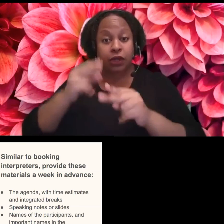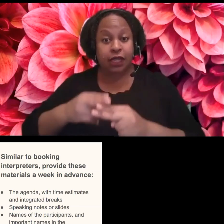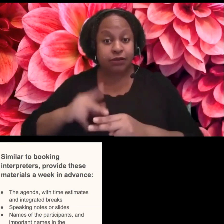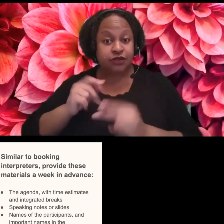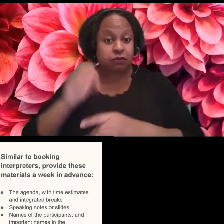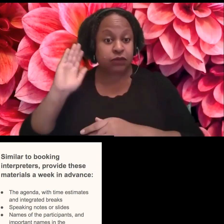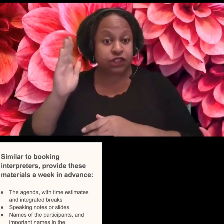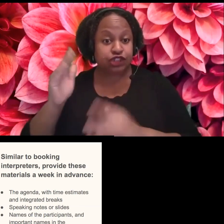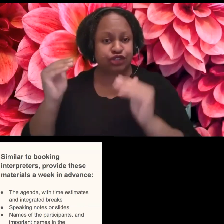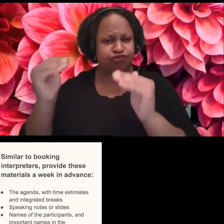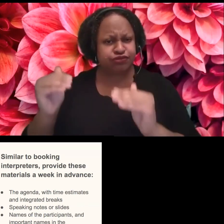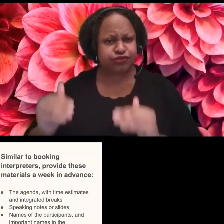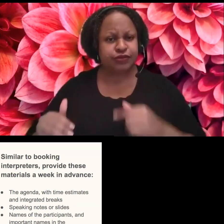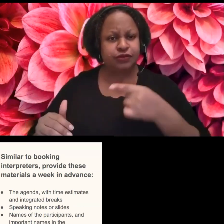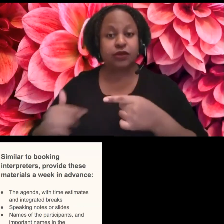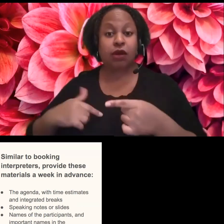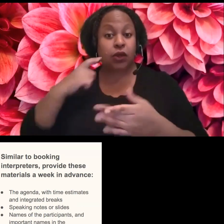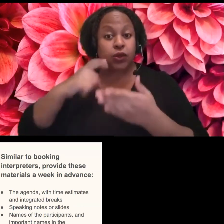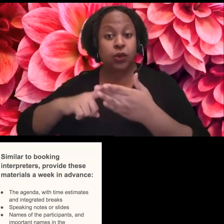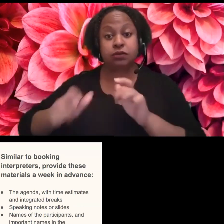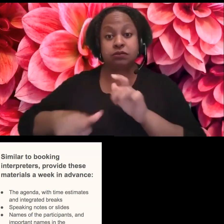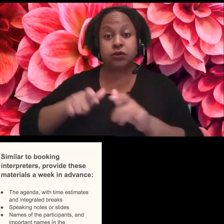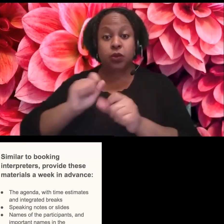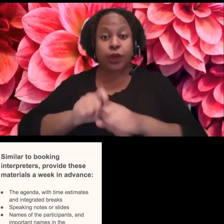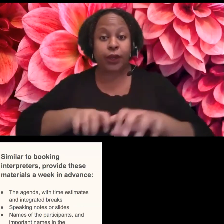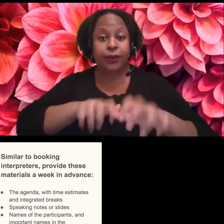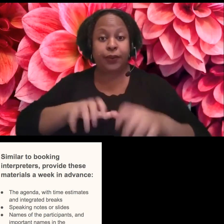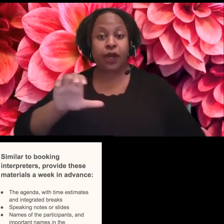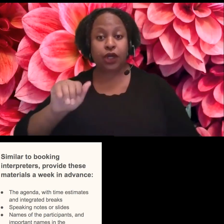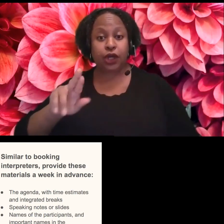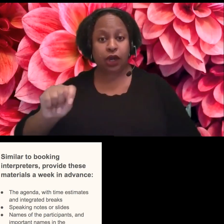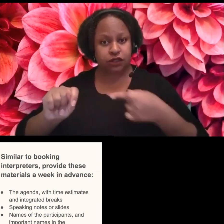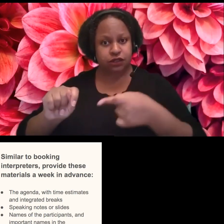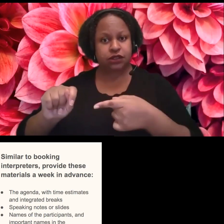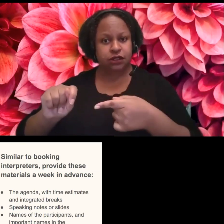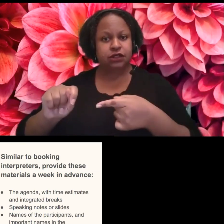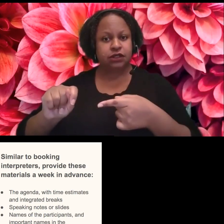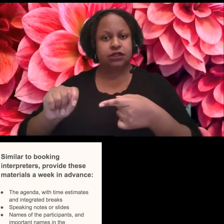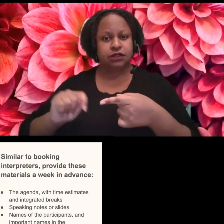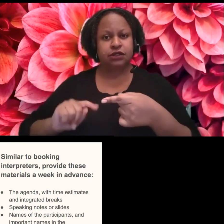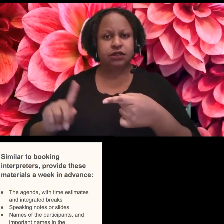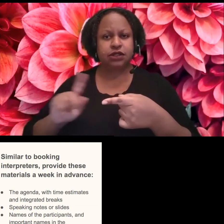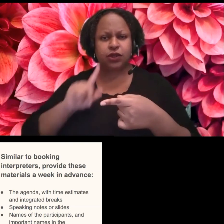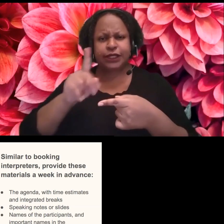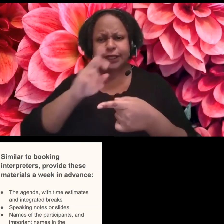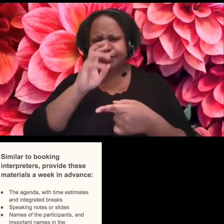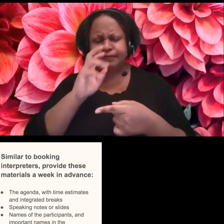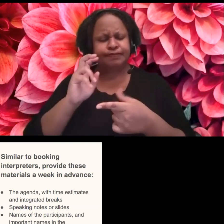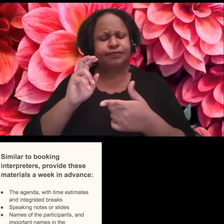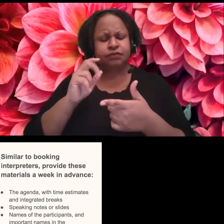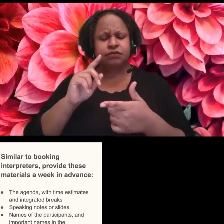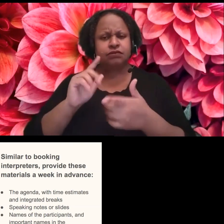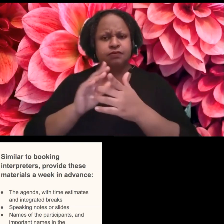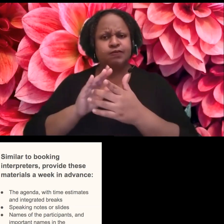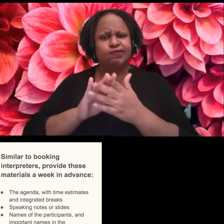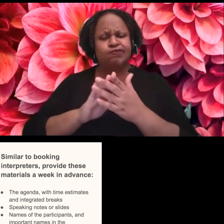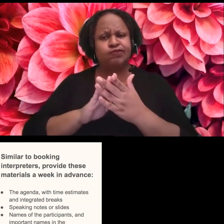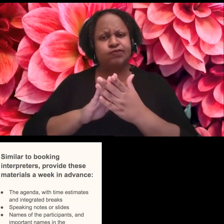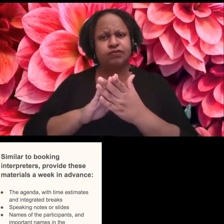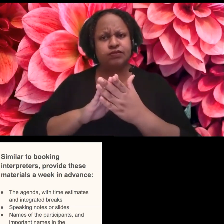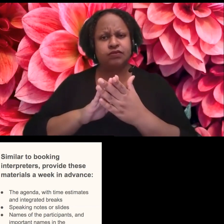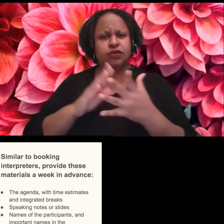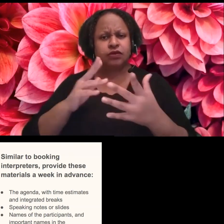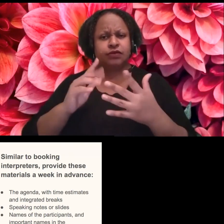CART folks really, really, they're extremely engaged in what they're trying to, uh, transcribe